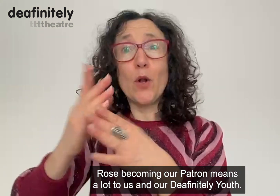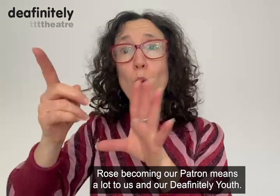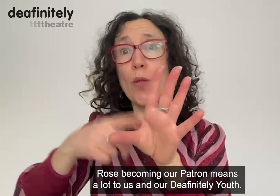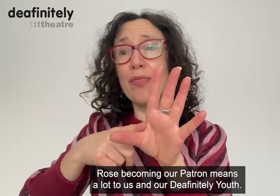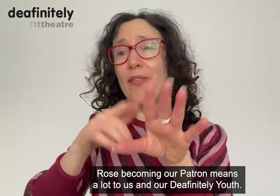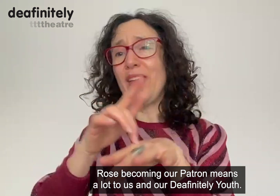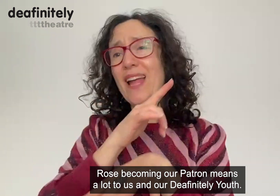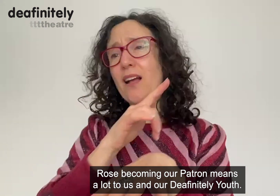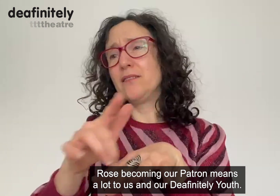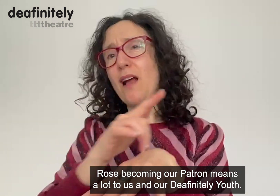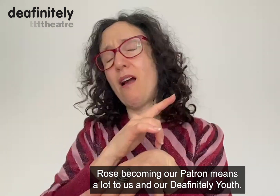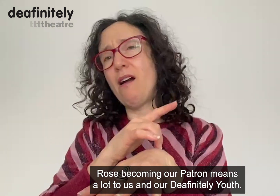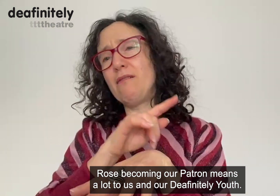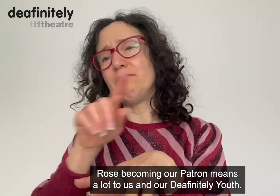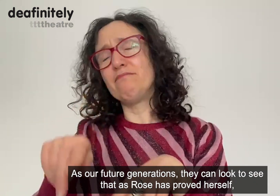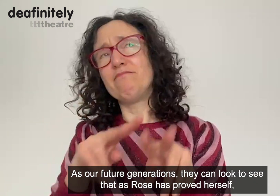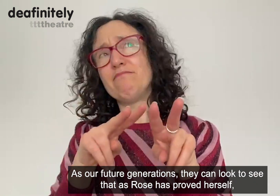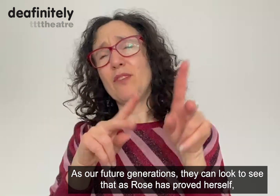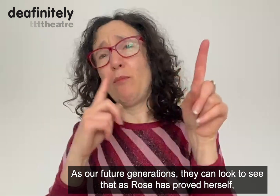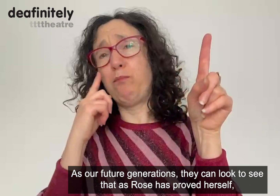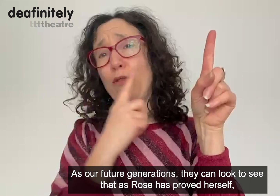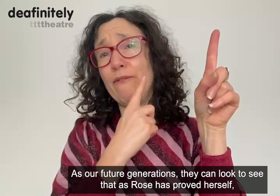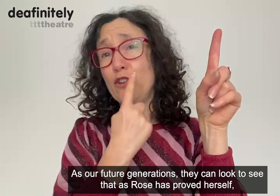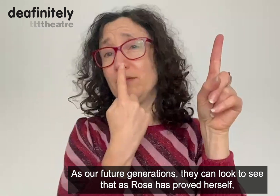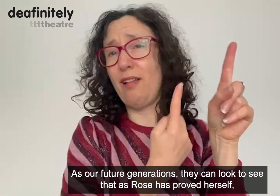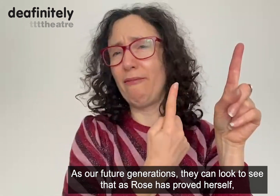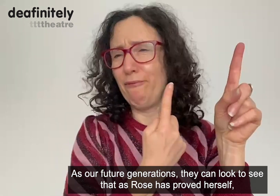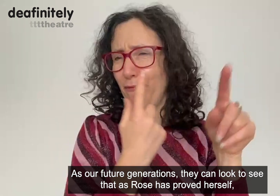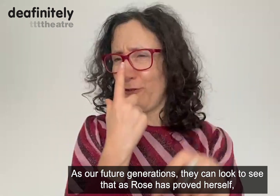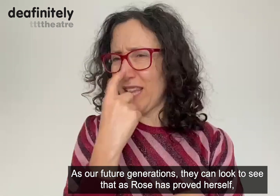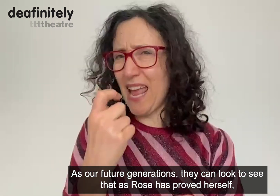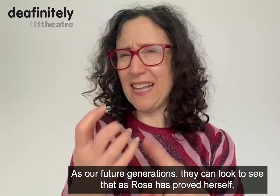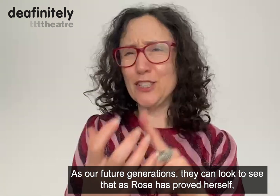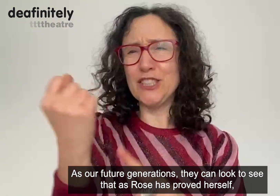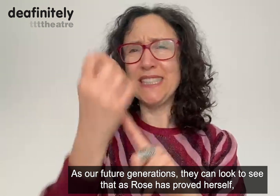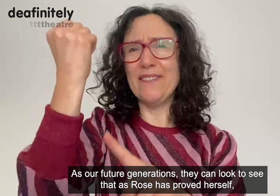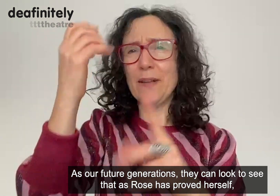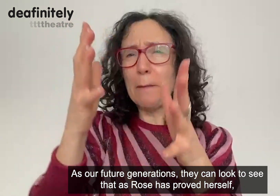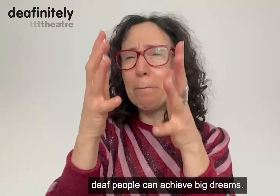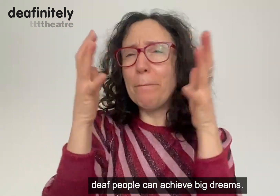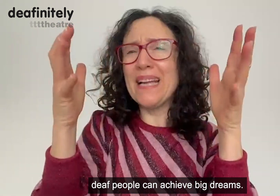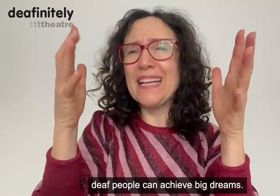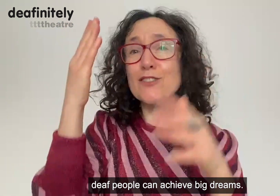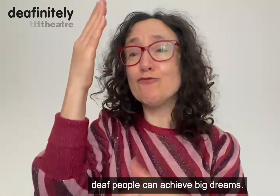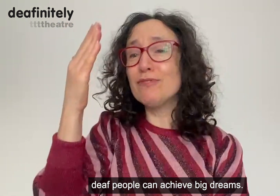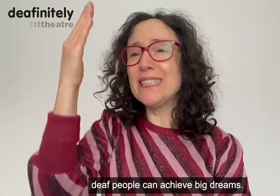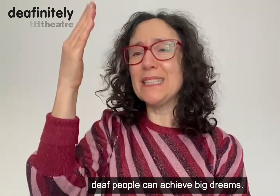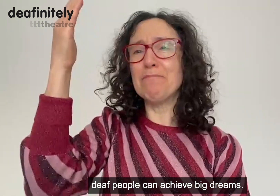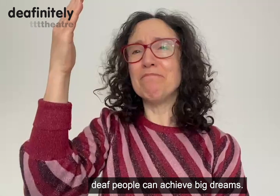As our future generations, they can look to see that as Rose has proved herself, deaf people can